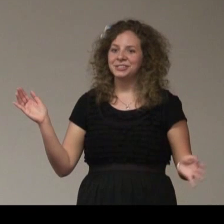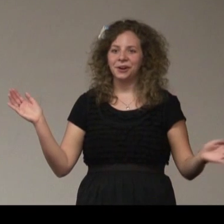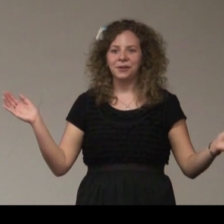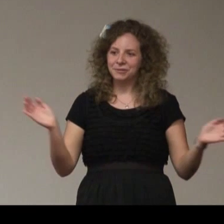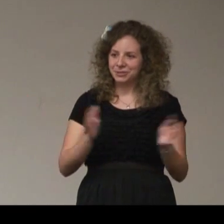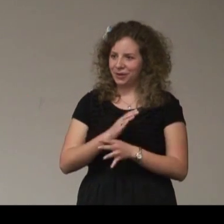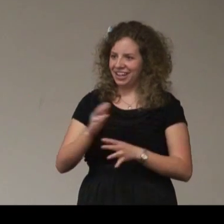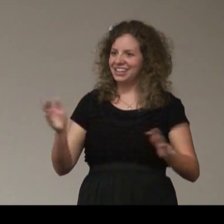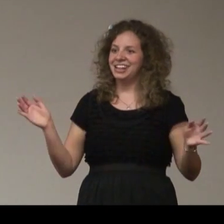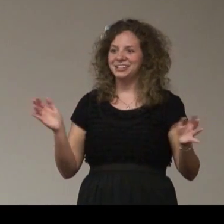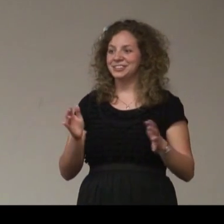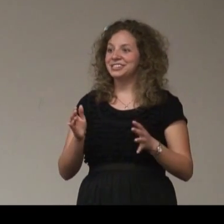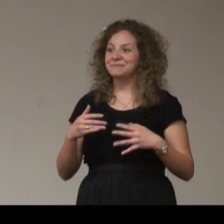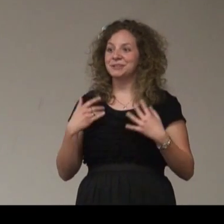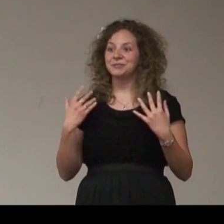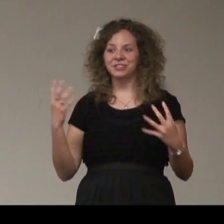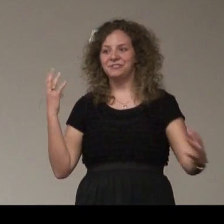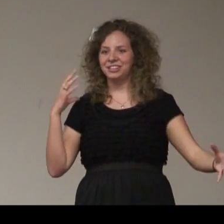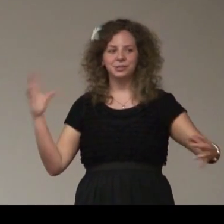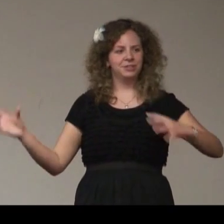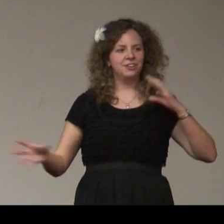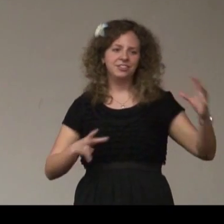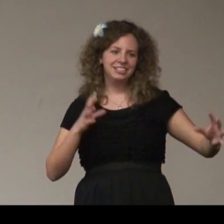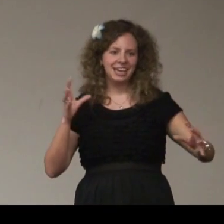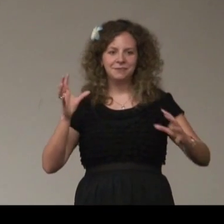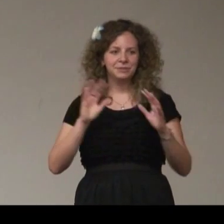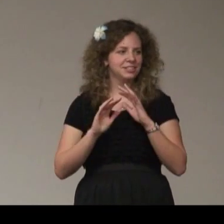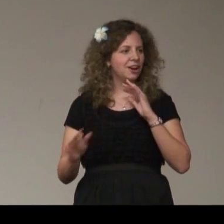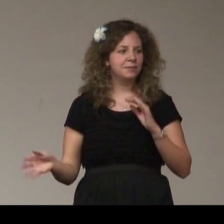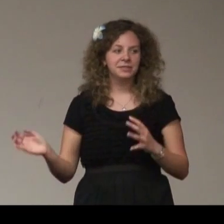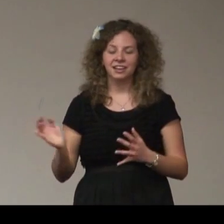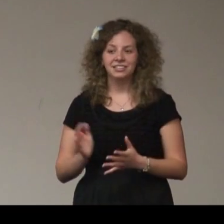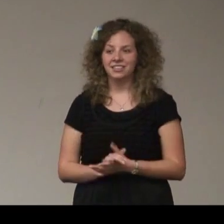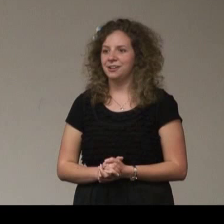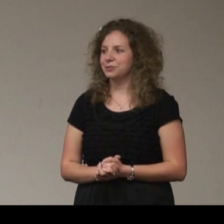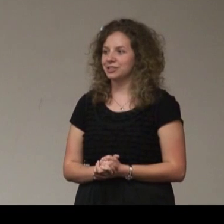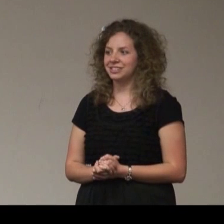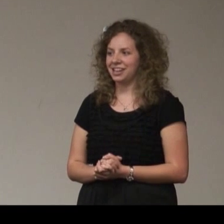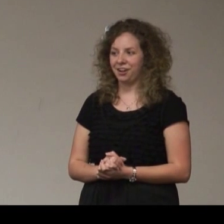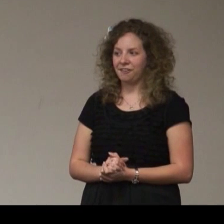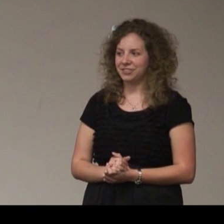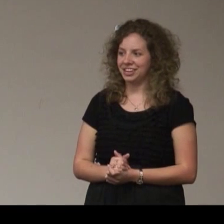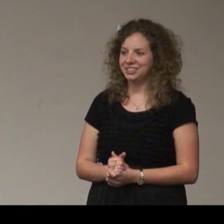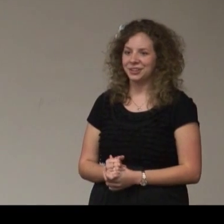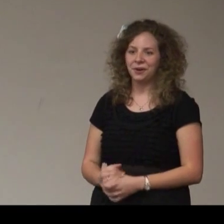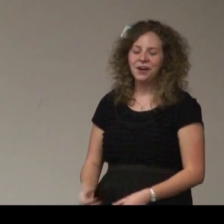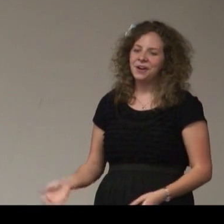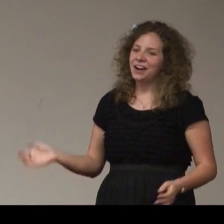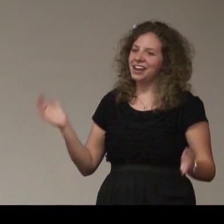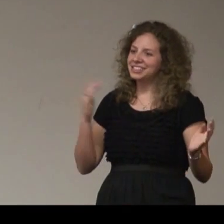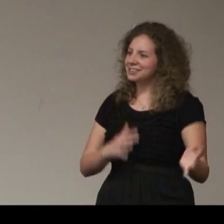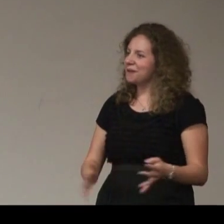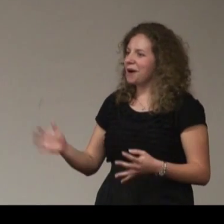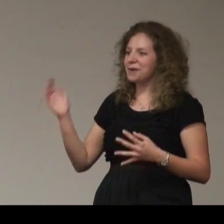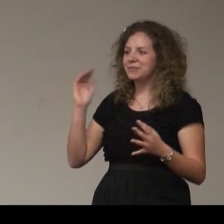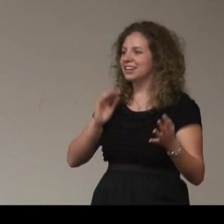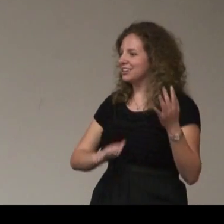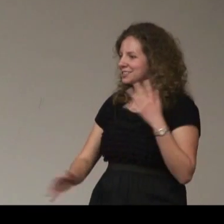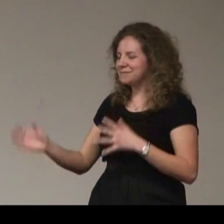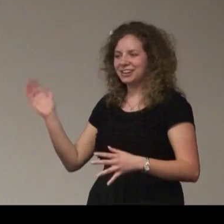So it was quite an age range, but it was really fun. we did all these games and taught them signs, and they were just taking off with it. So I send them home, and I talk to the